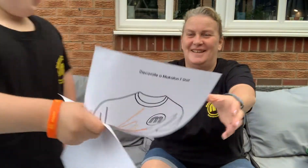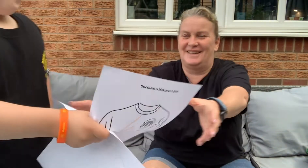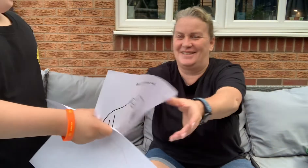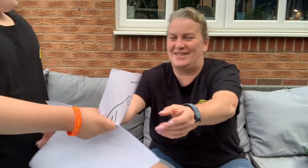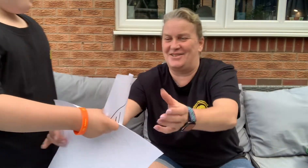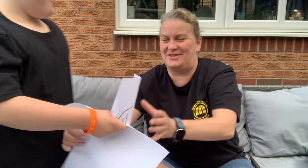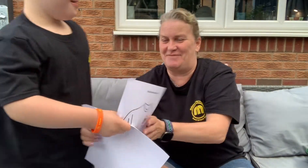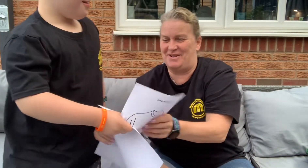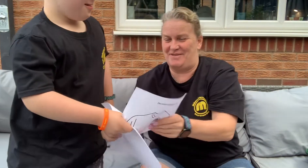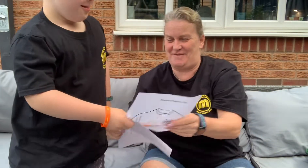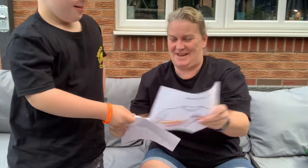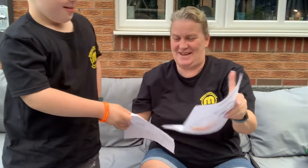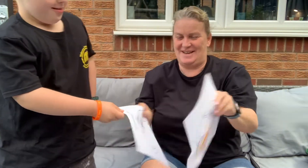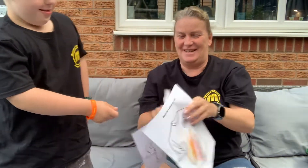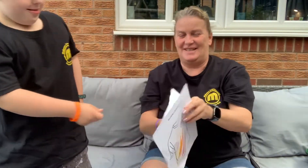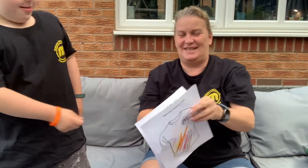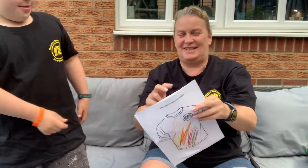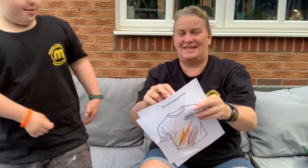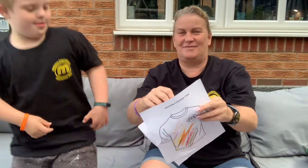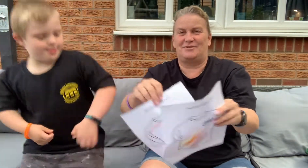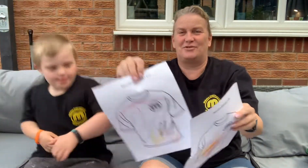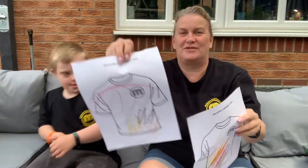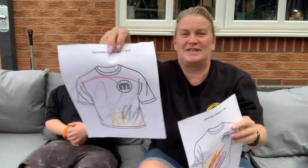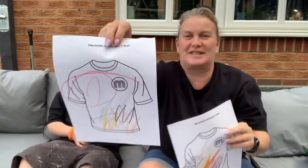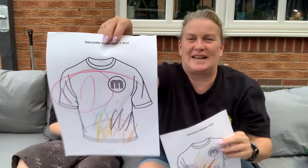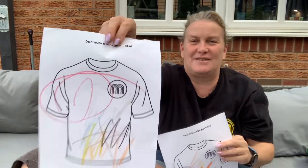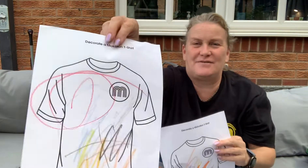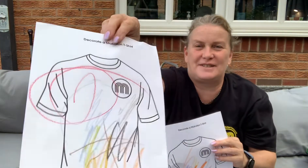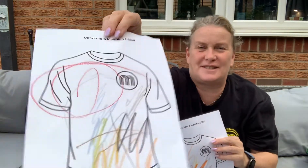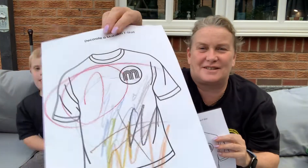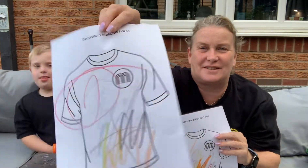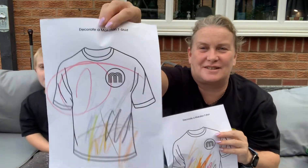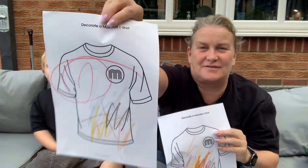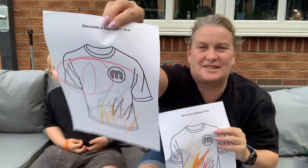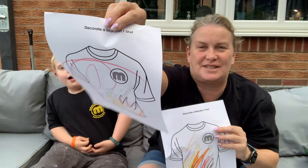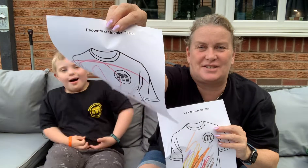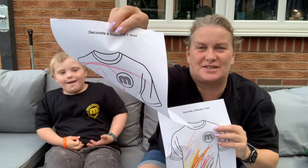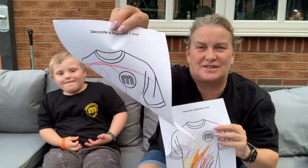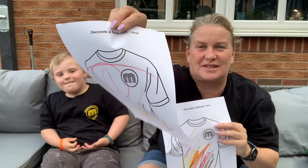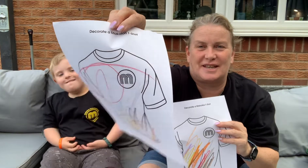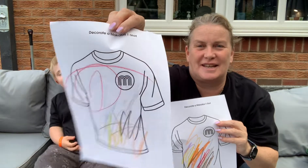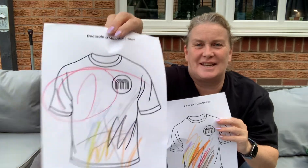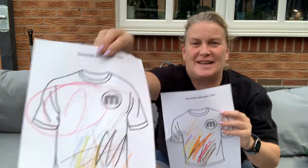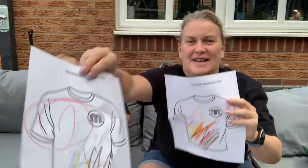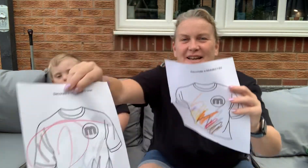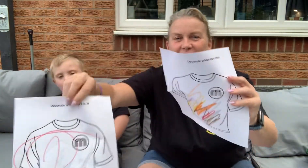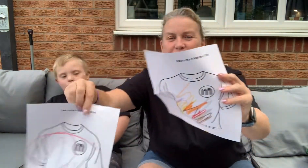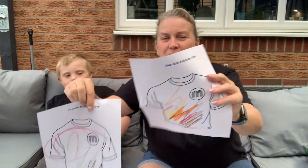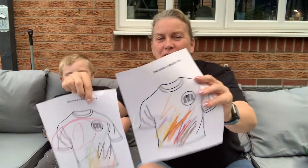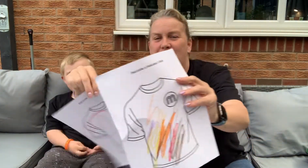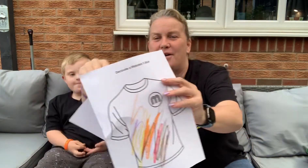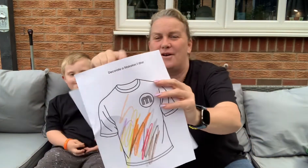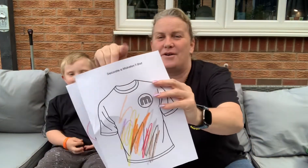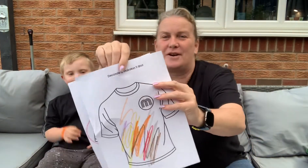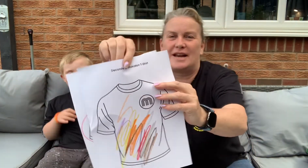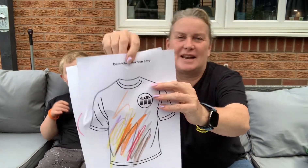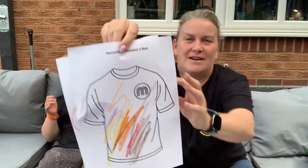Should I hold them up, yeah? This is some drawings that Alfie's done of T-shirts, yeah? Wow. Whoa. And that